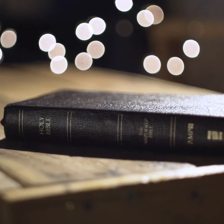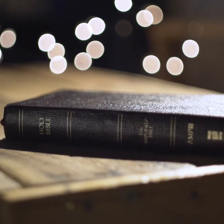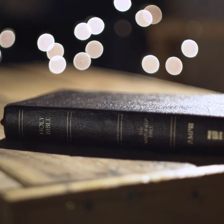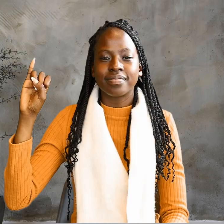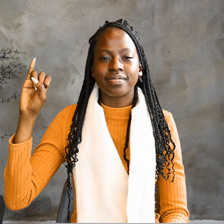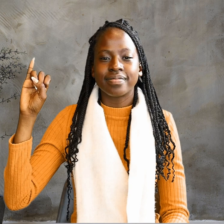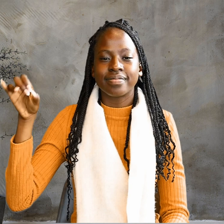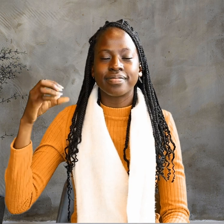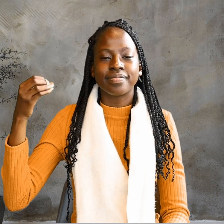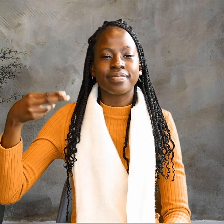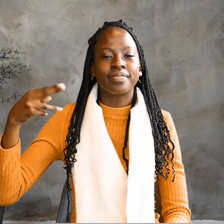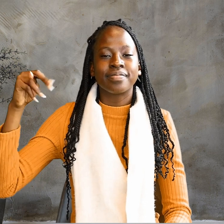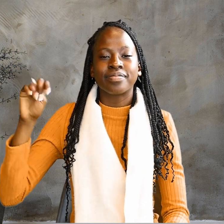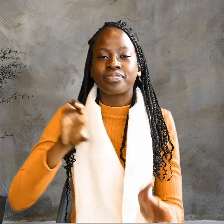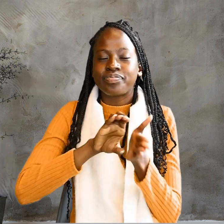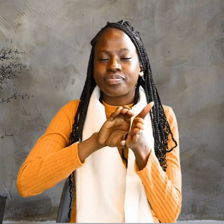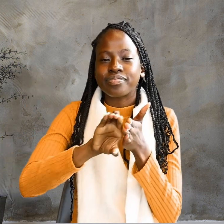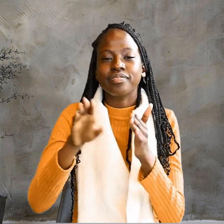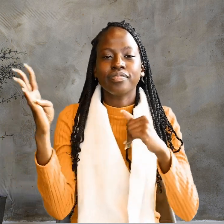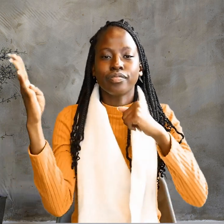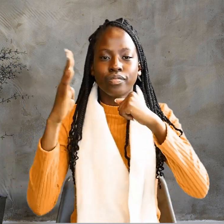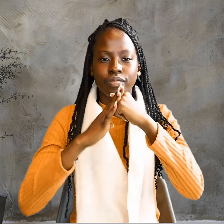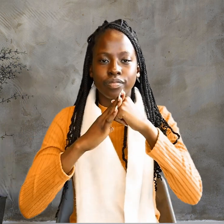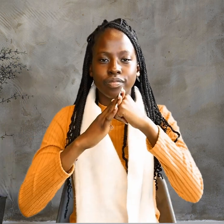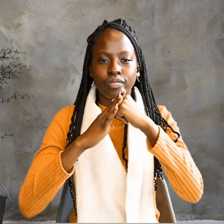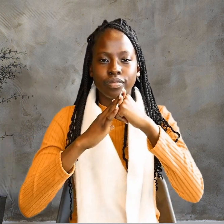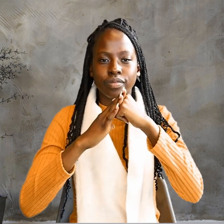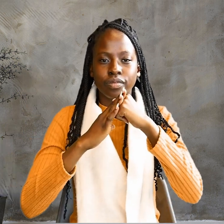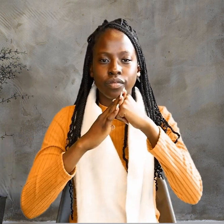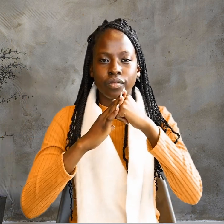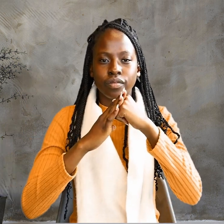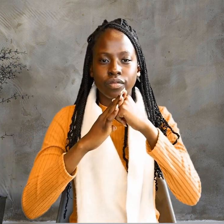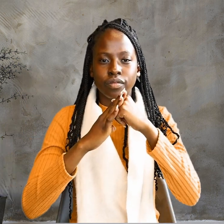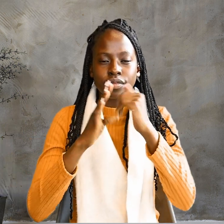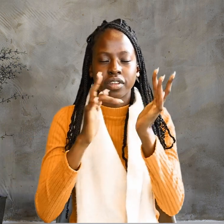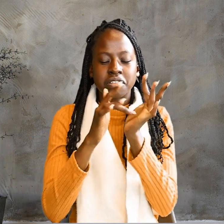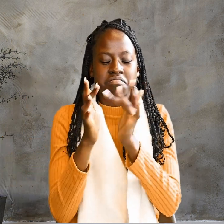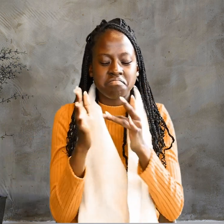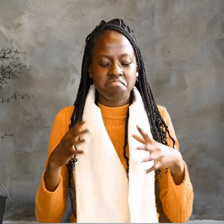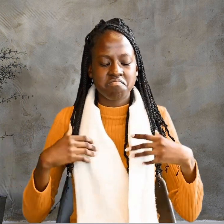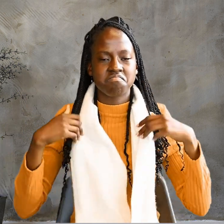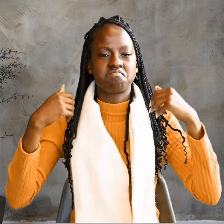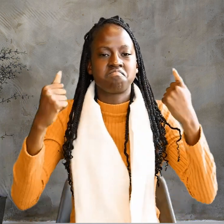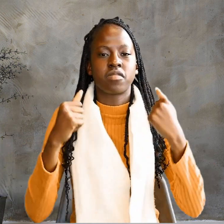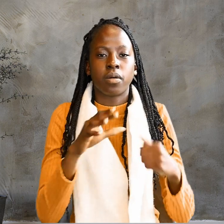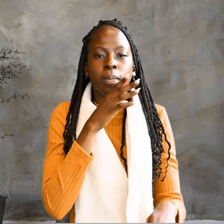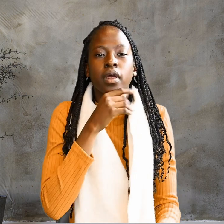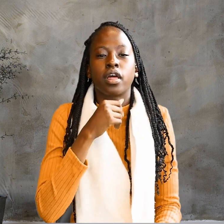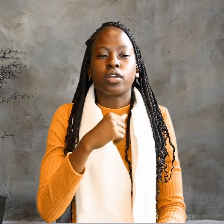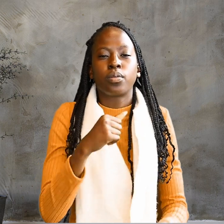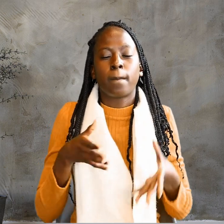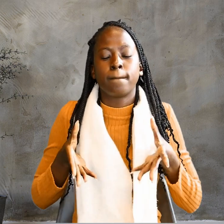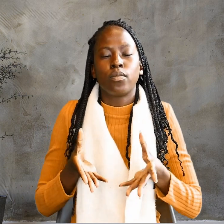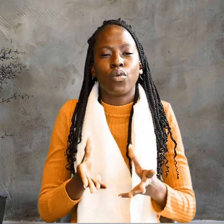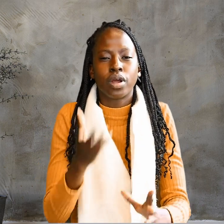John chapter 9 Jesus heals a man born